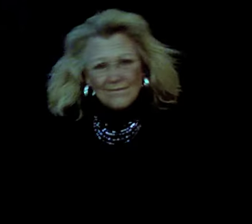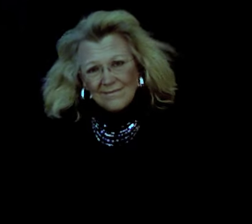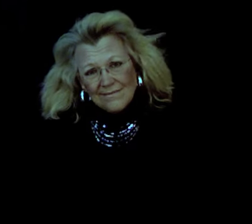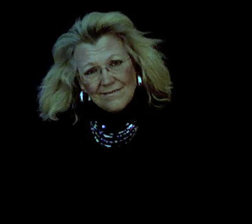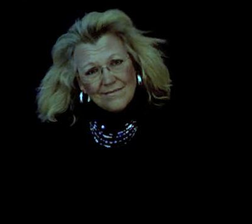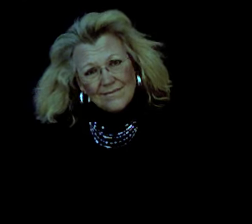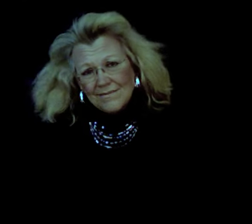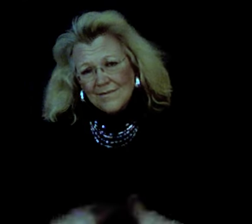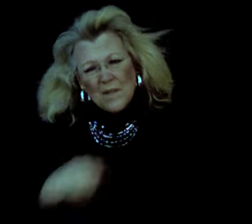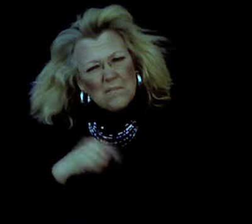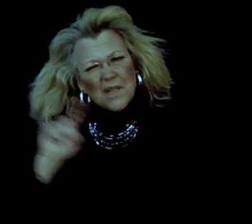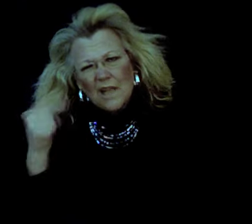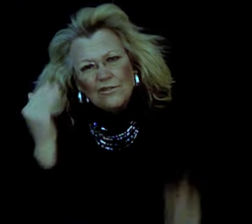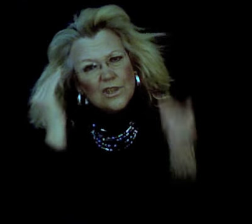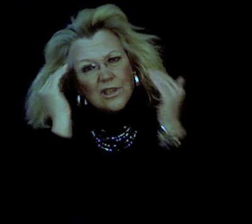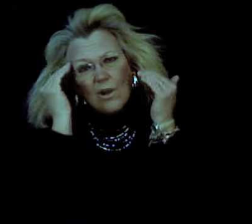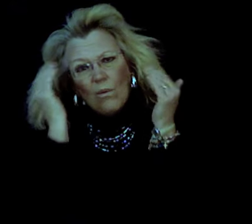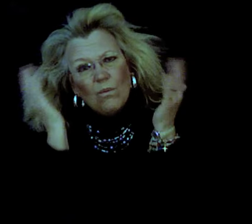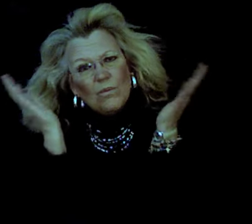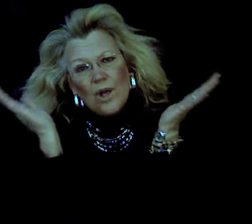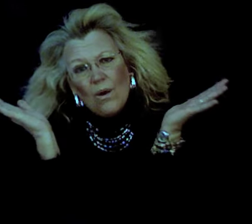But I just don't know